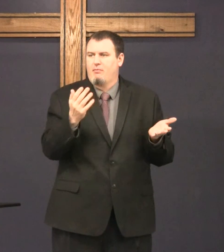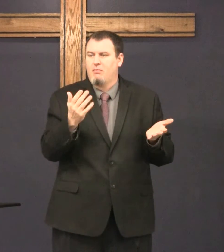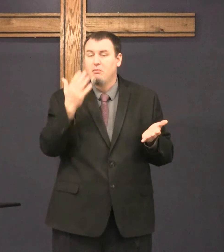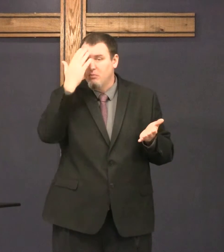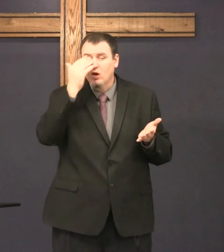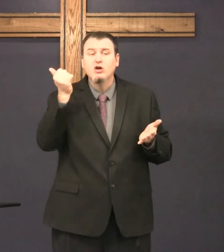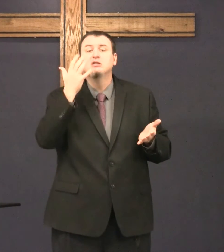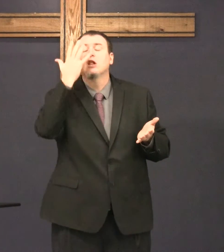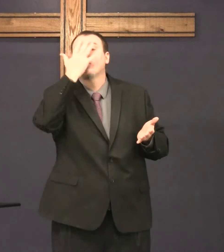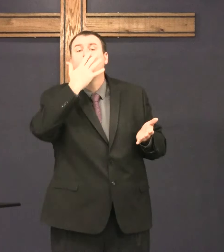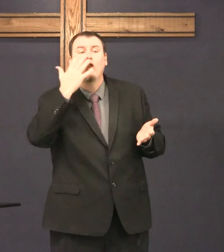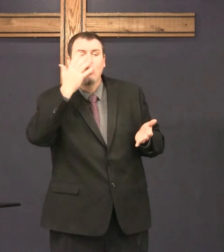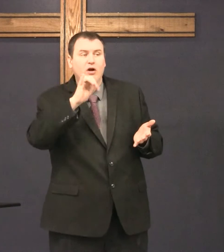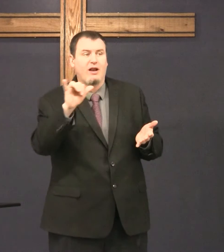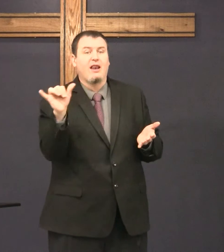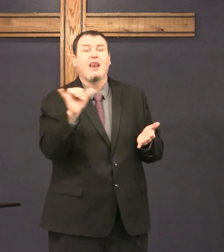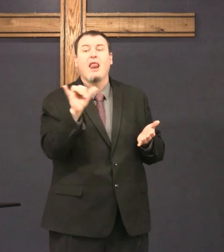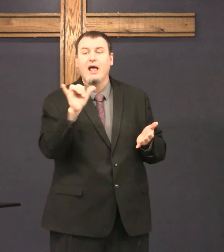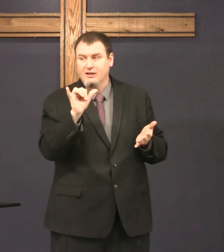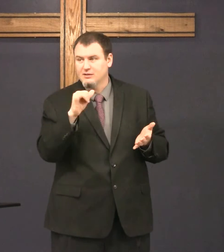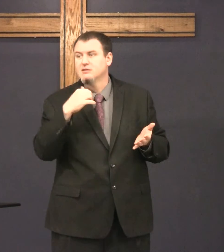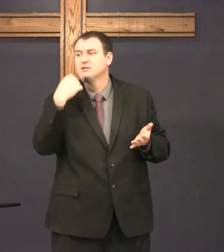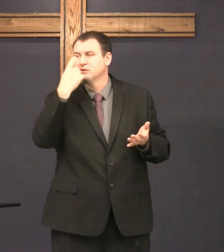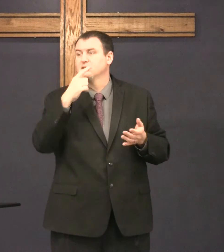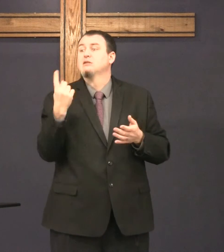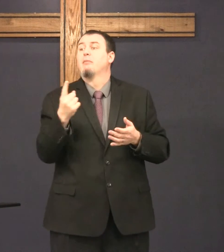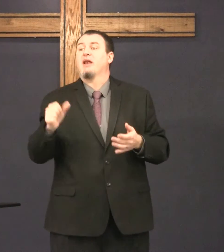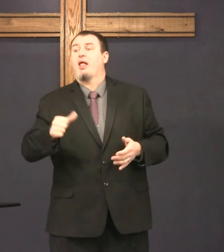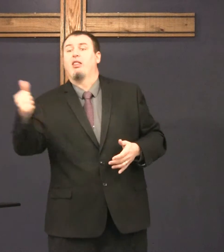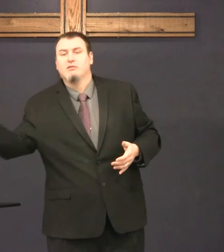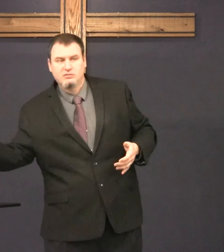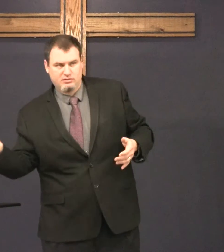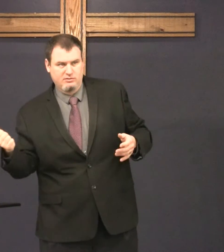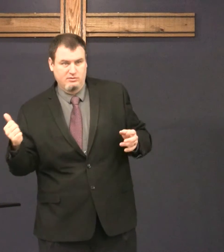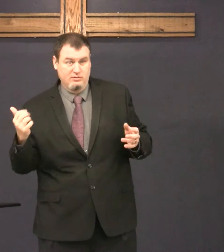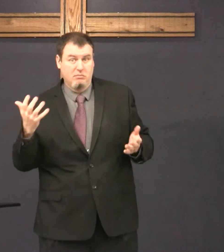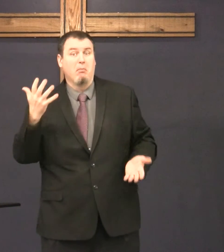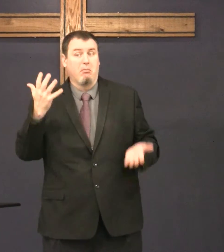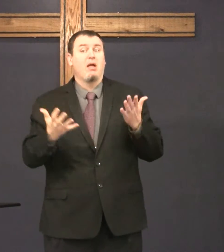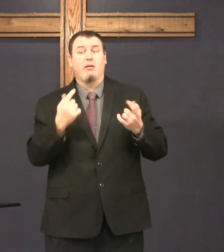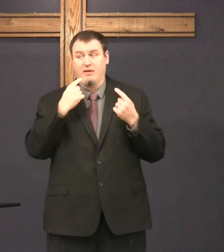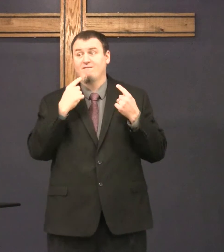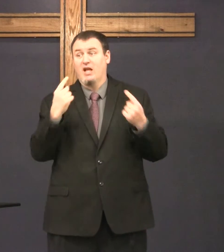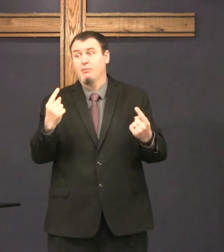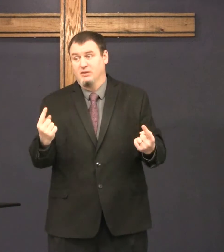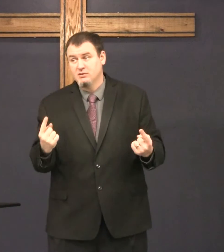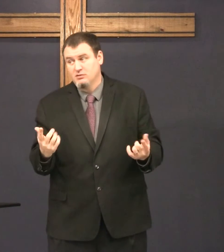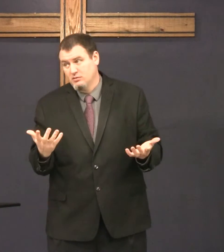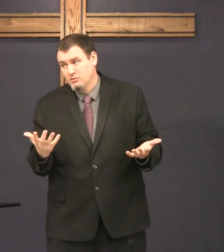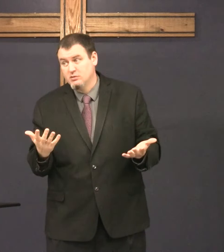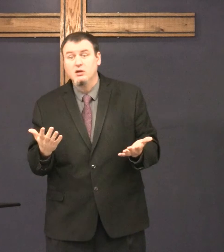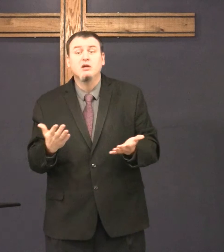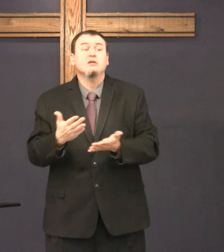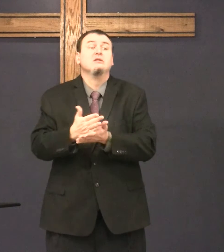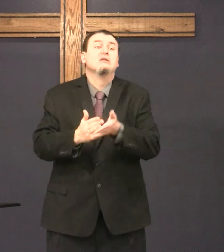he was called that is because he looked like someone else. So, maybe someone famous.